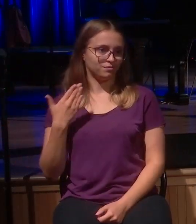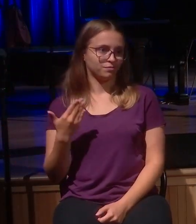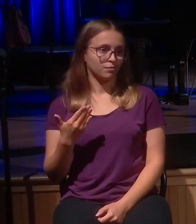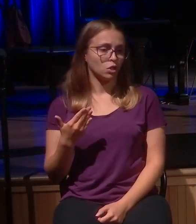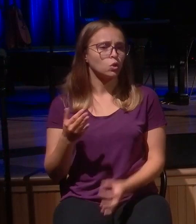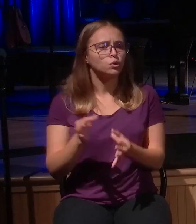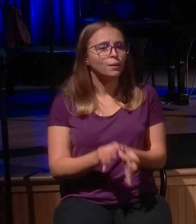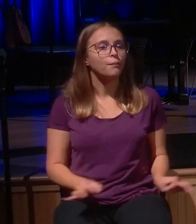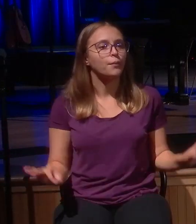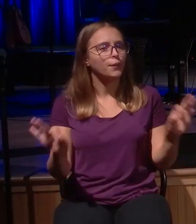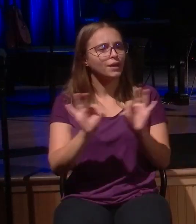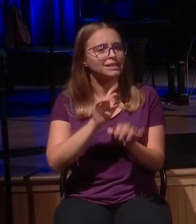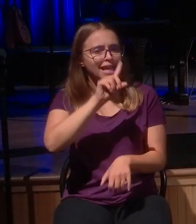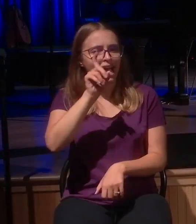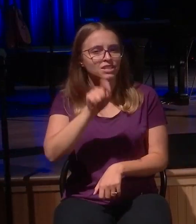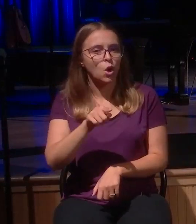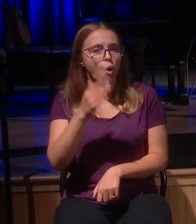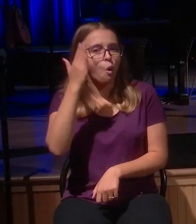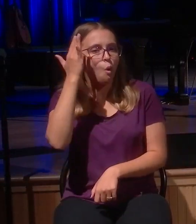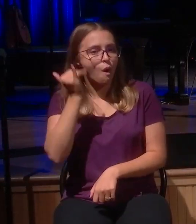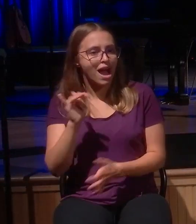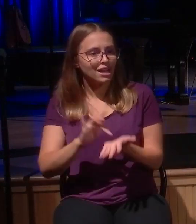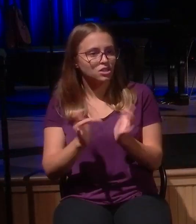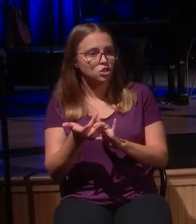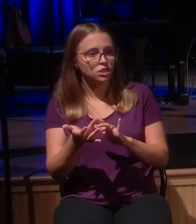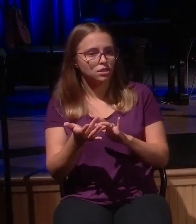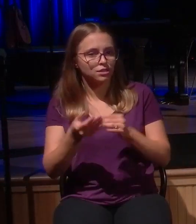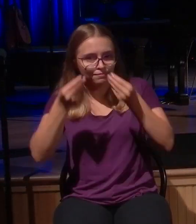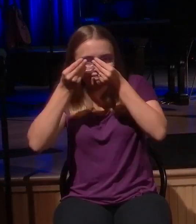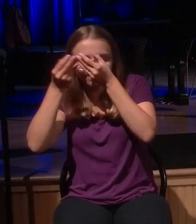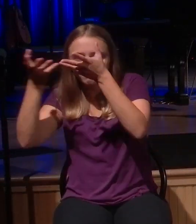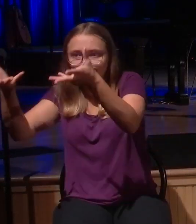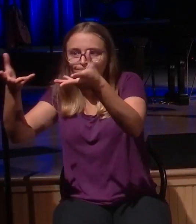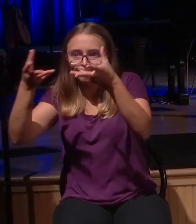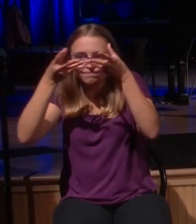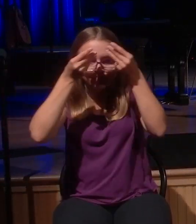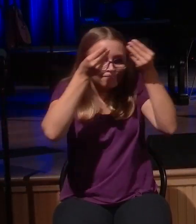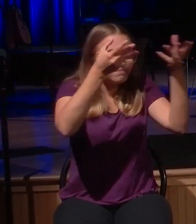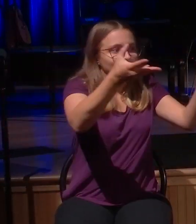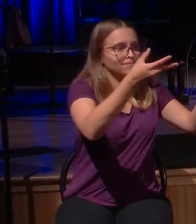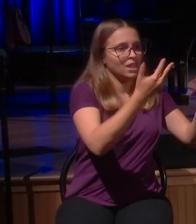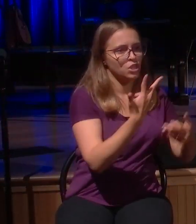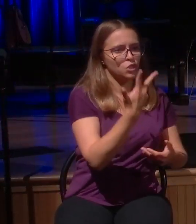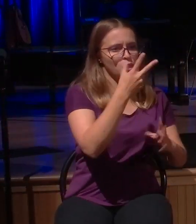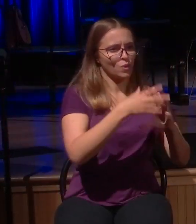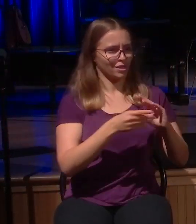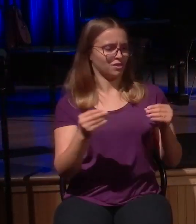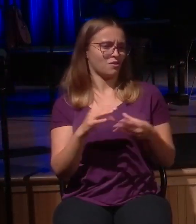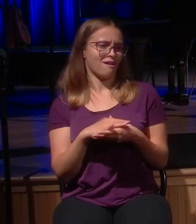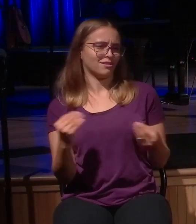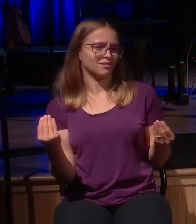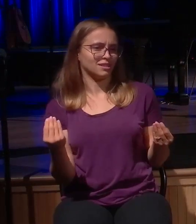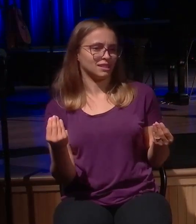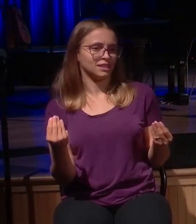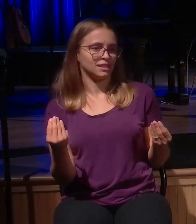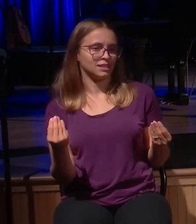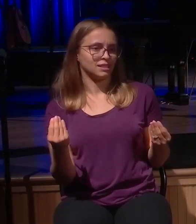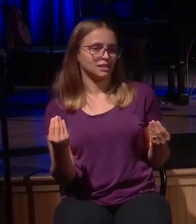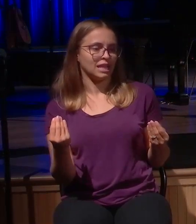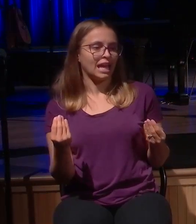does Jesus tell these stories? What is the, because they don't just emerge out of nowhere. It comes in the construct of what Jesus is dealing with